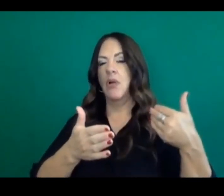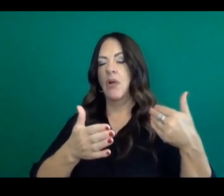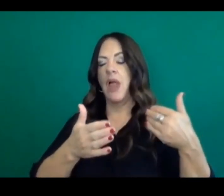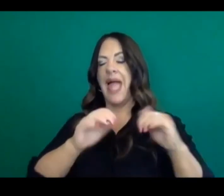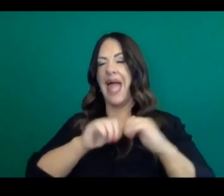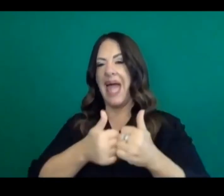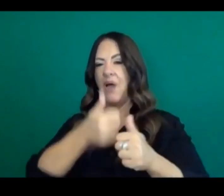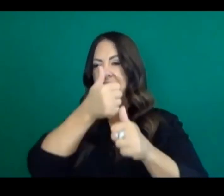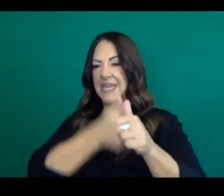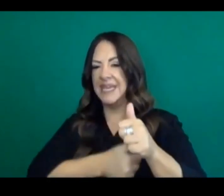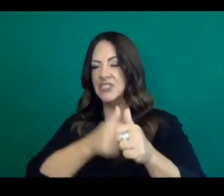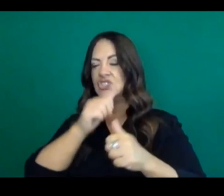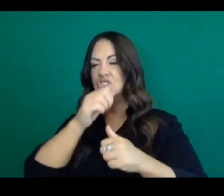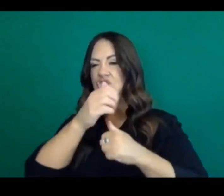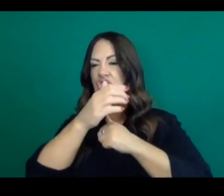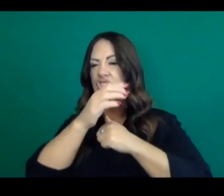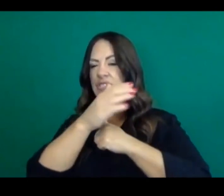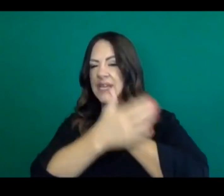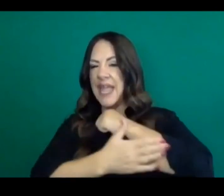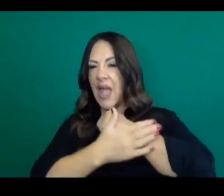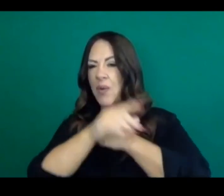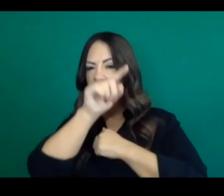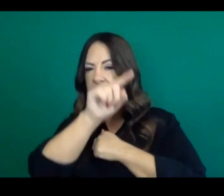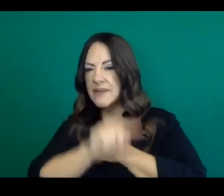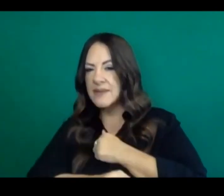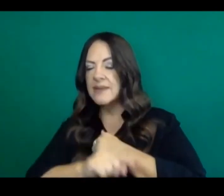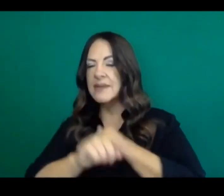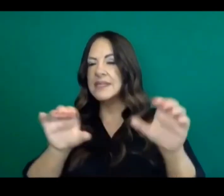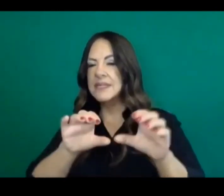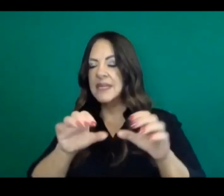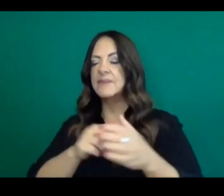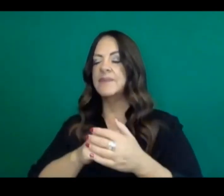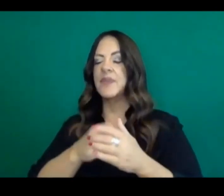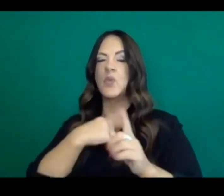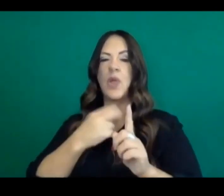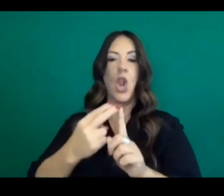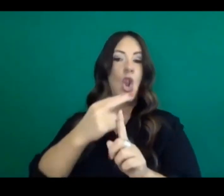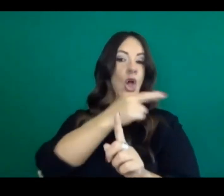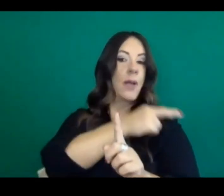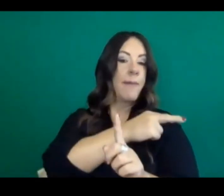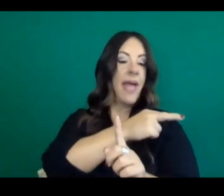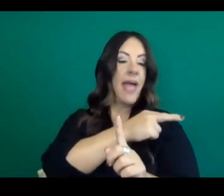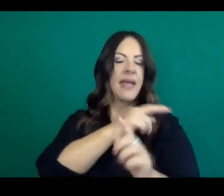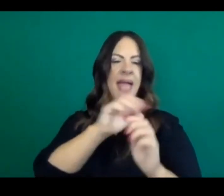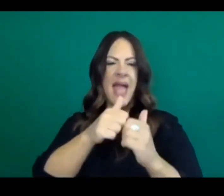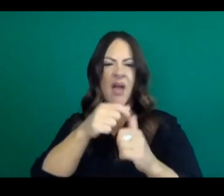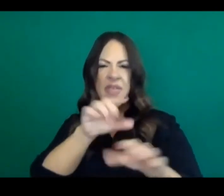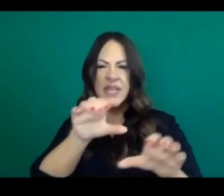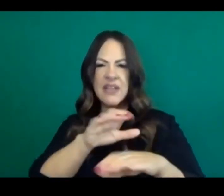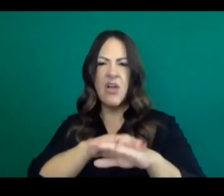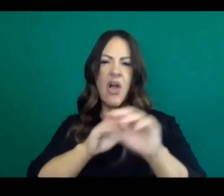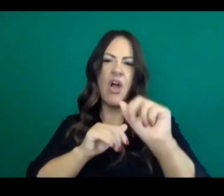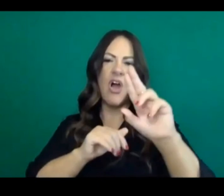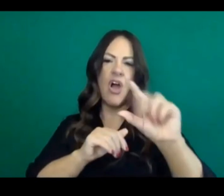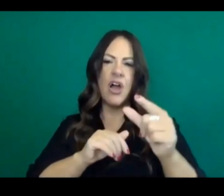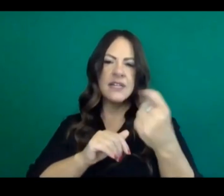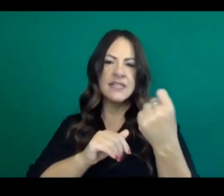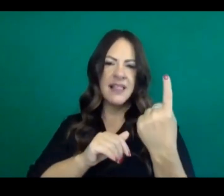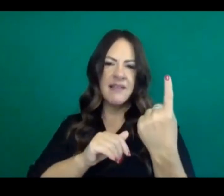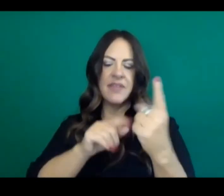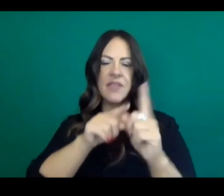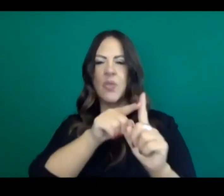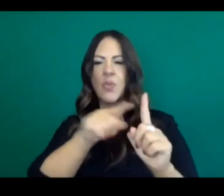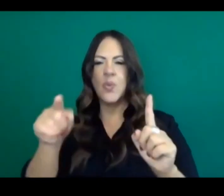So we looked back at the data, uh, the week of the, uh, August 11th to the seventh, through the